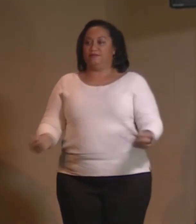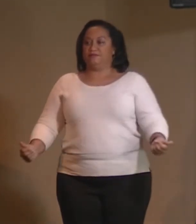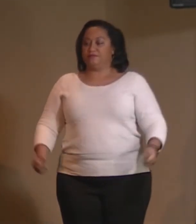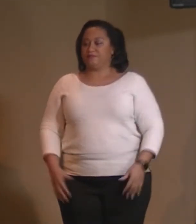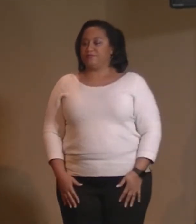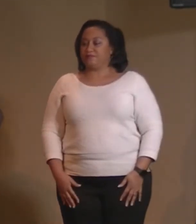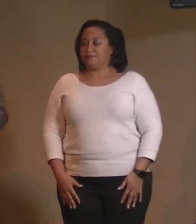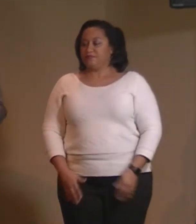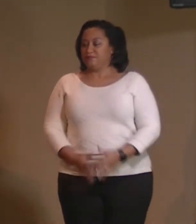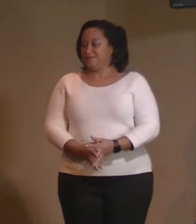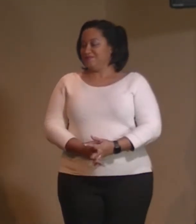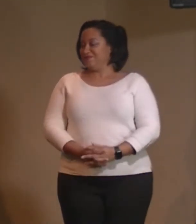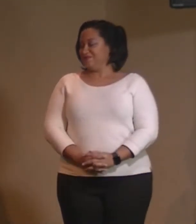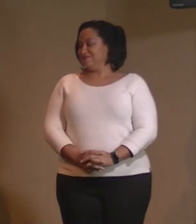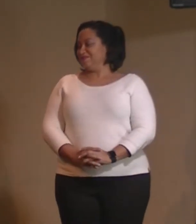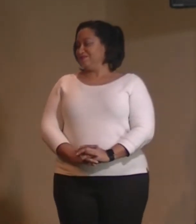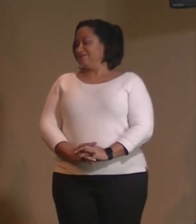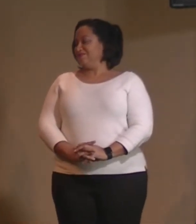So, and that's the, no.